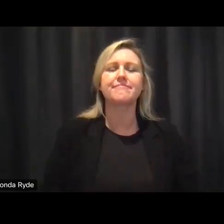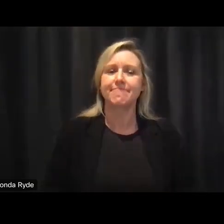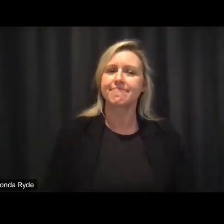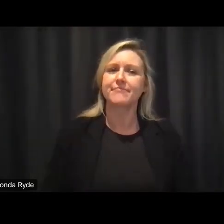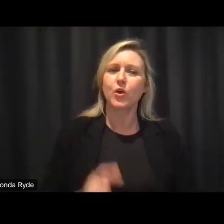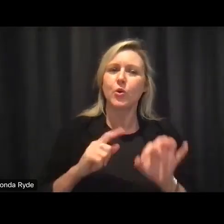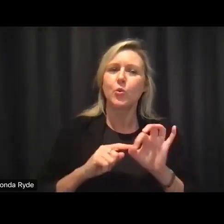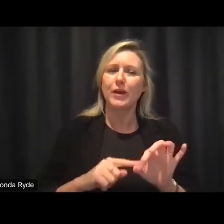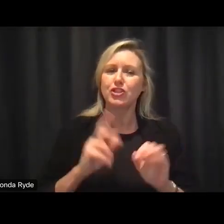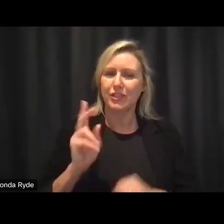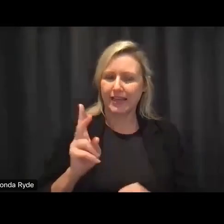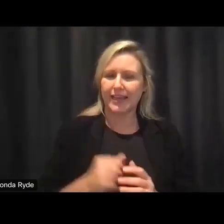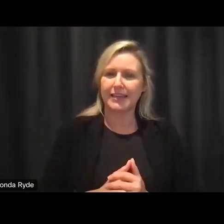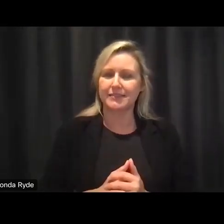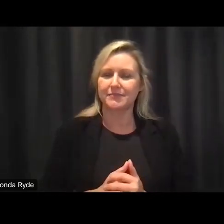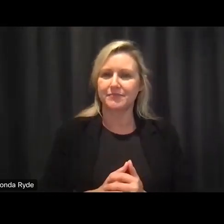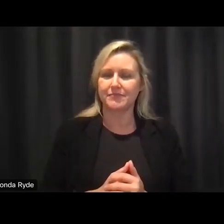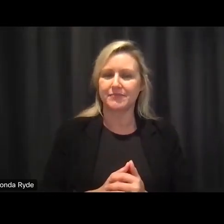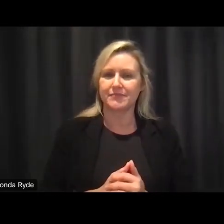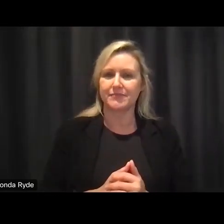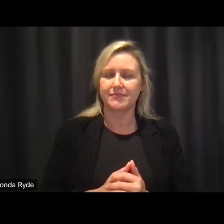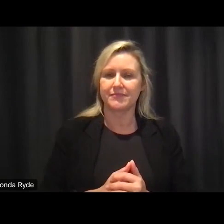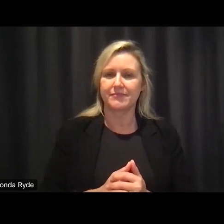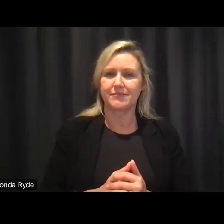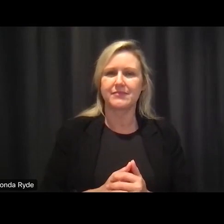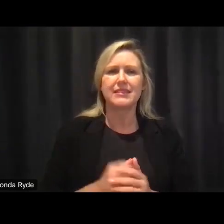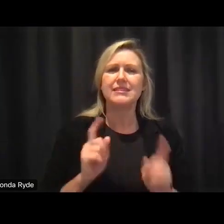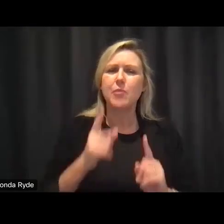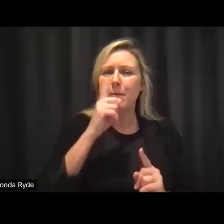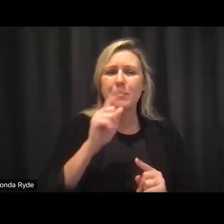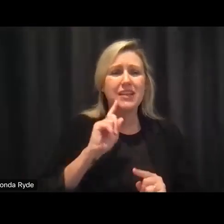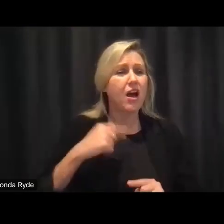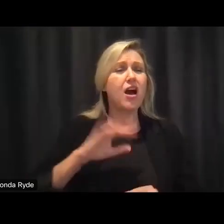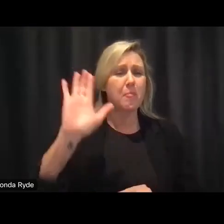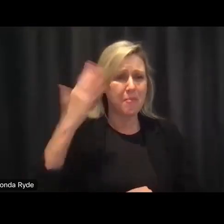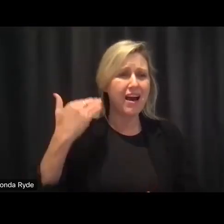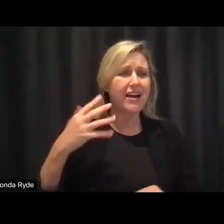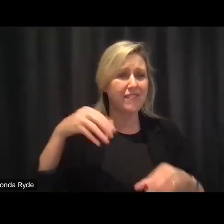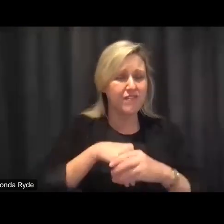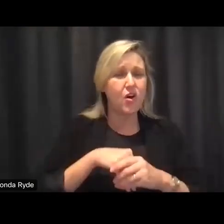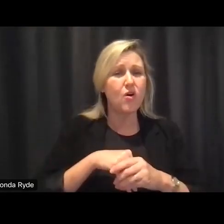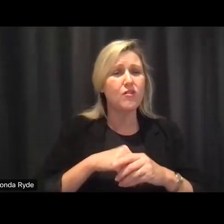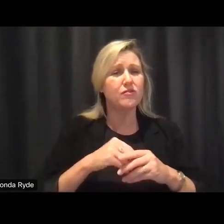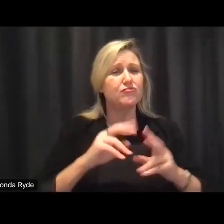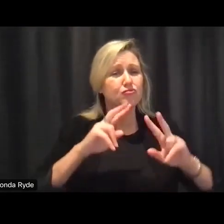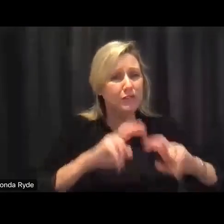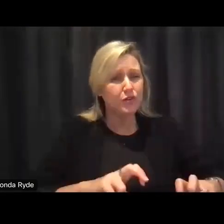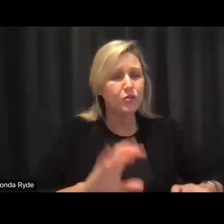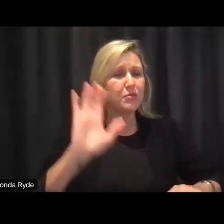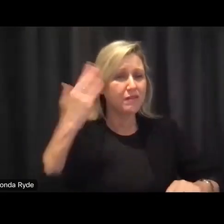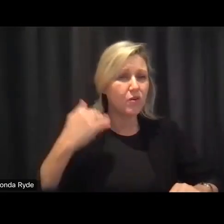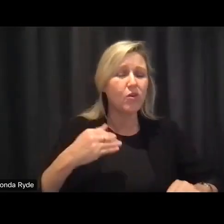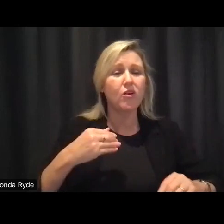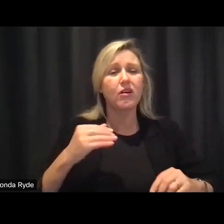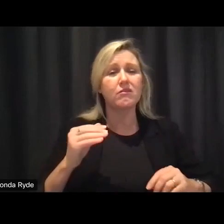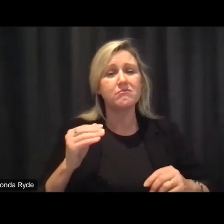who've uh i have provided my views previously uh to other reviews and inquiries how can i make sure